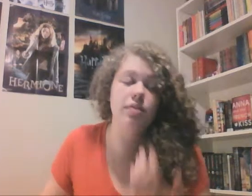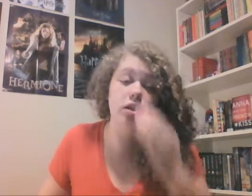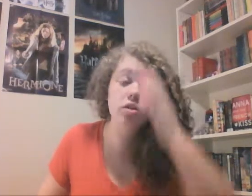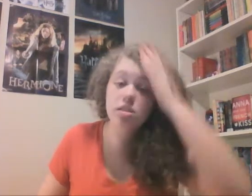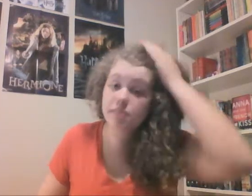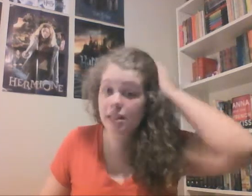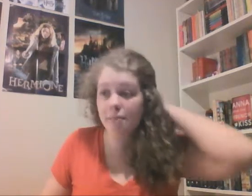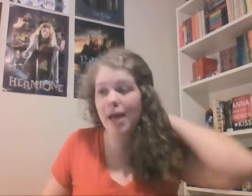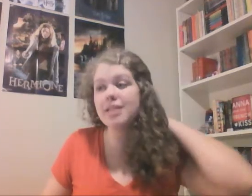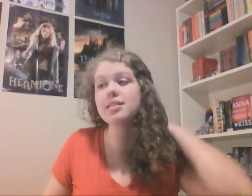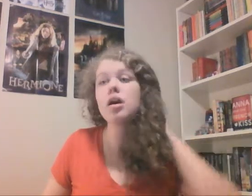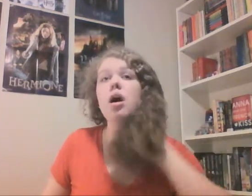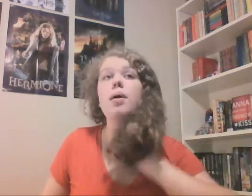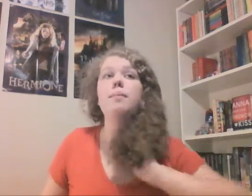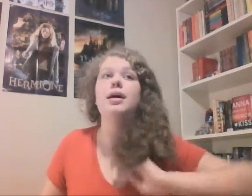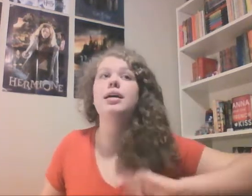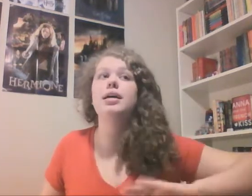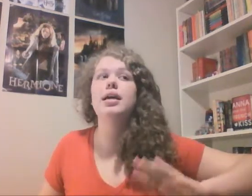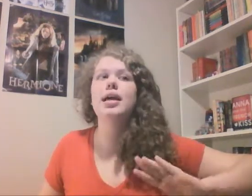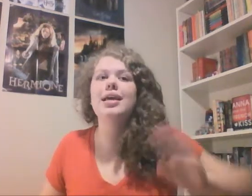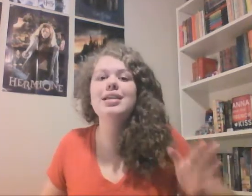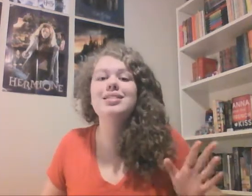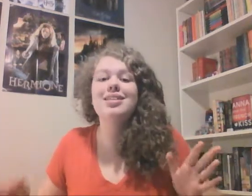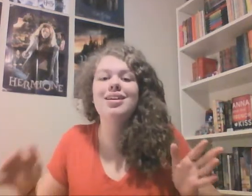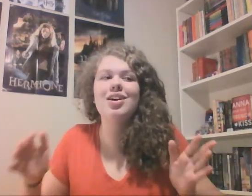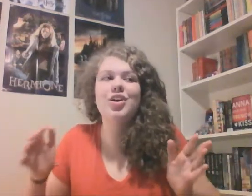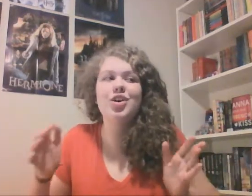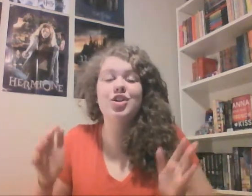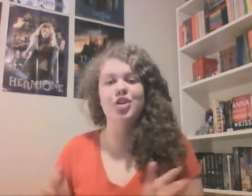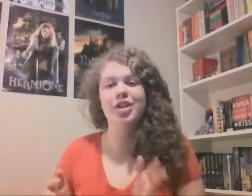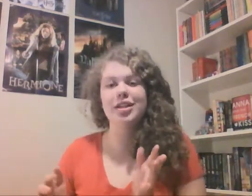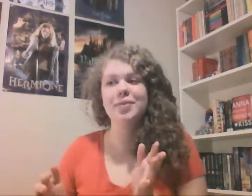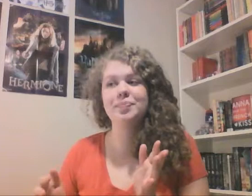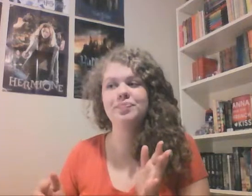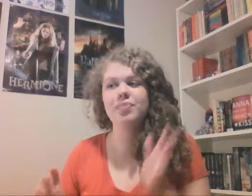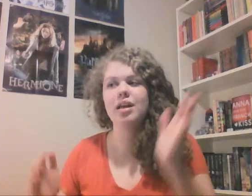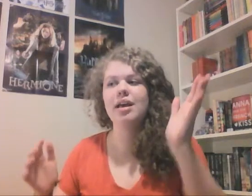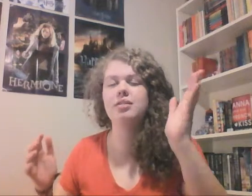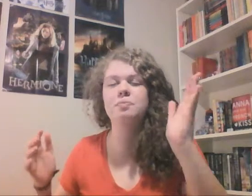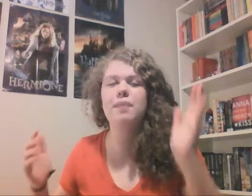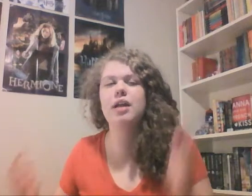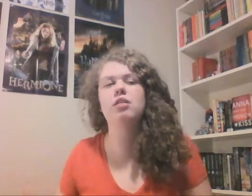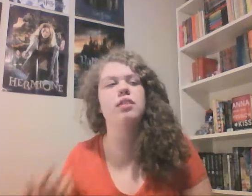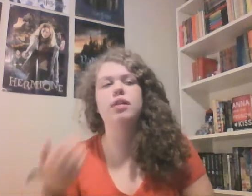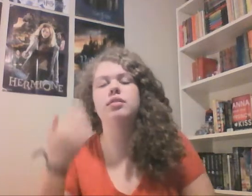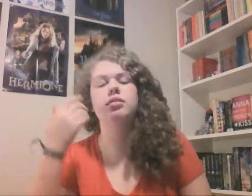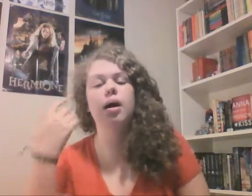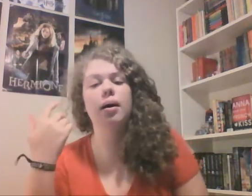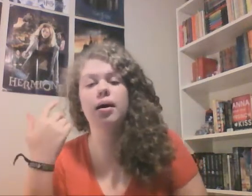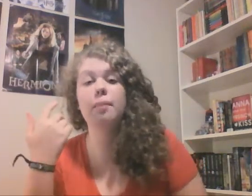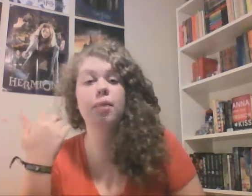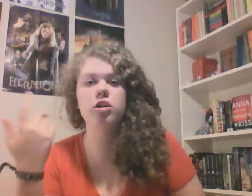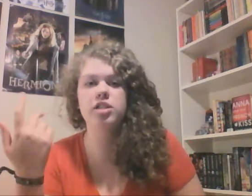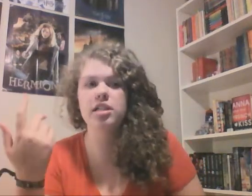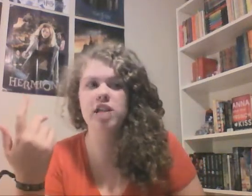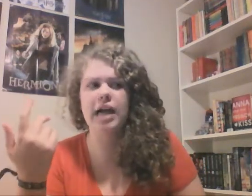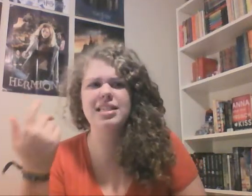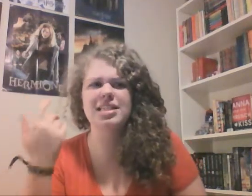even close to being the best. But it is good. It's better than Percy Jackson,